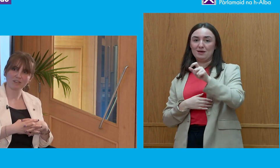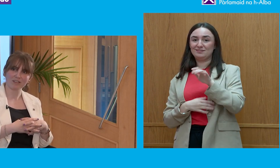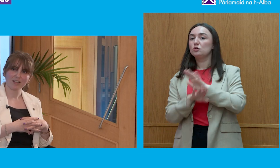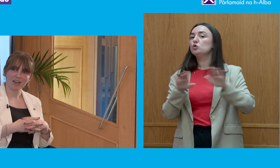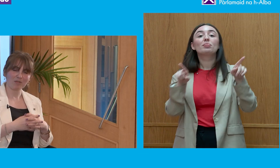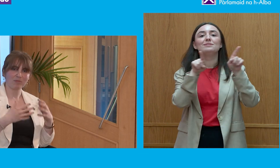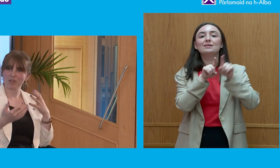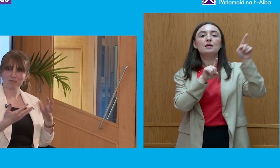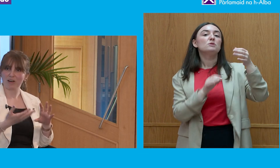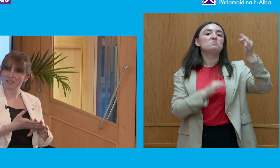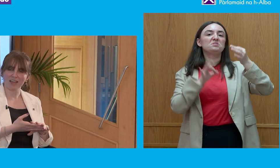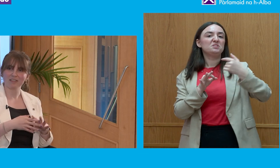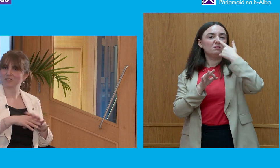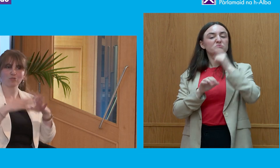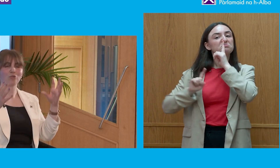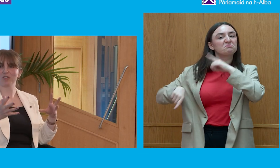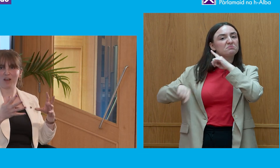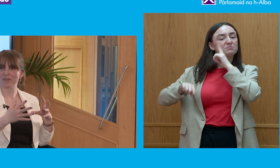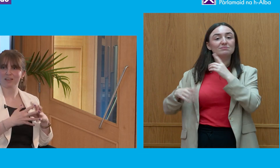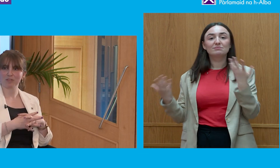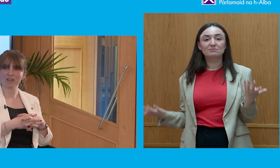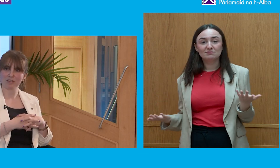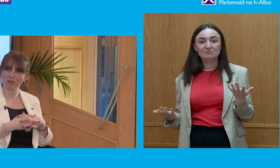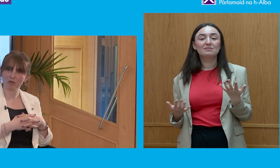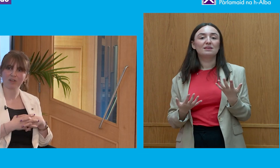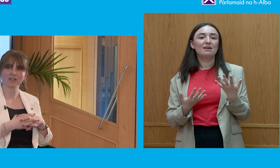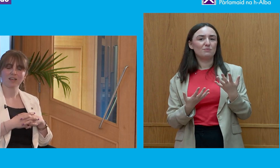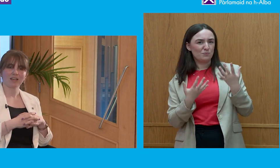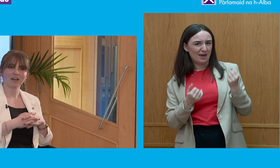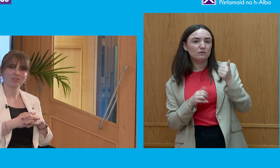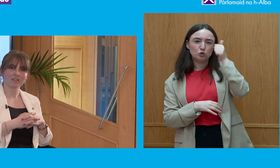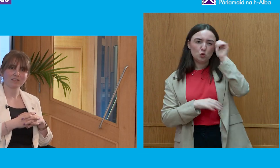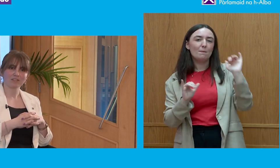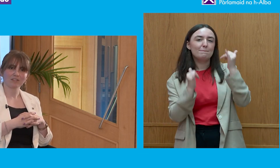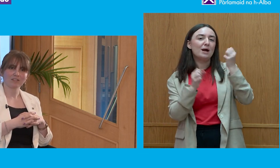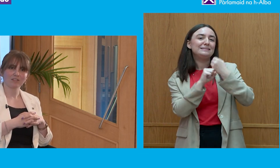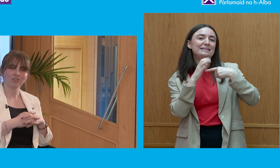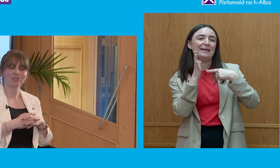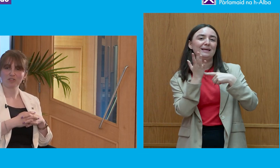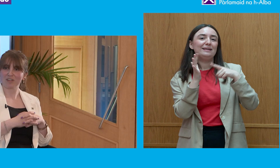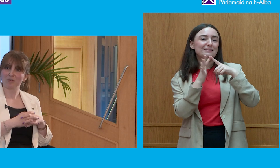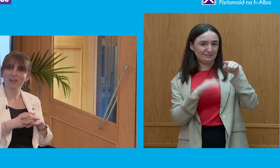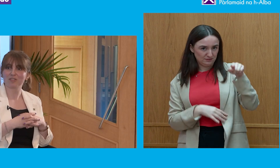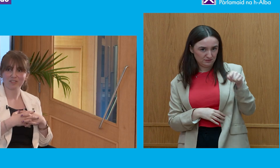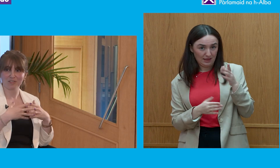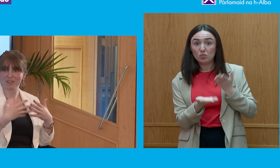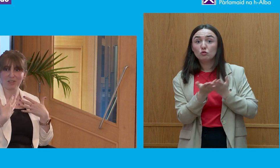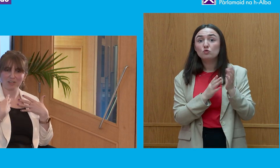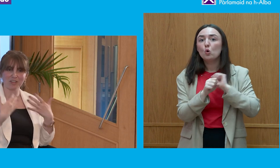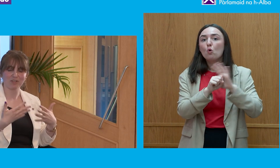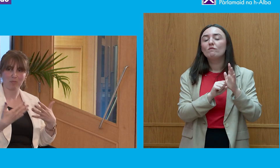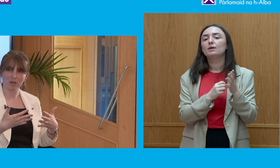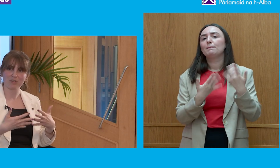politicians. mean, have party gate. There's so much happening, especially around COVID that just took the trust away. It's just,